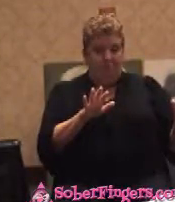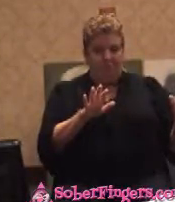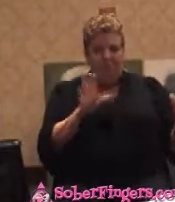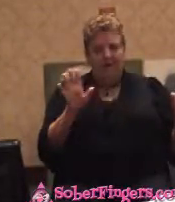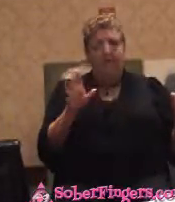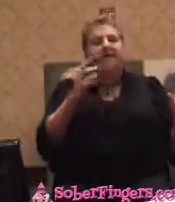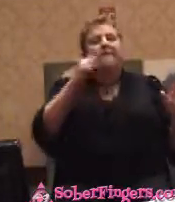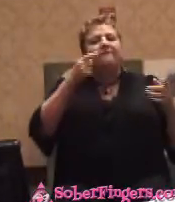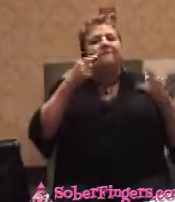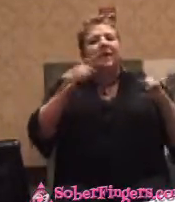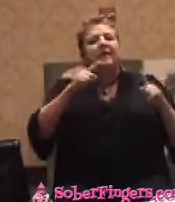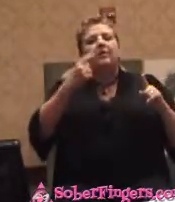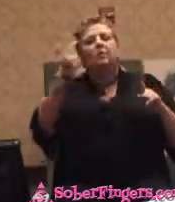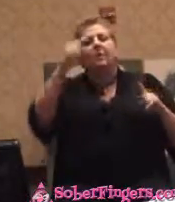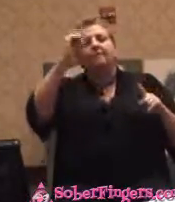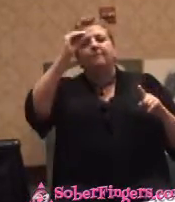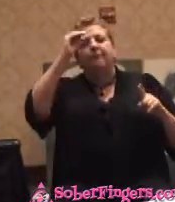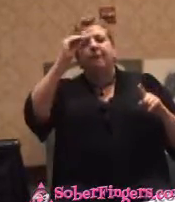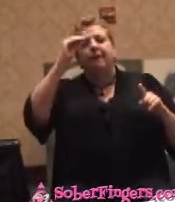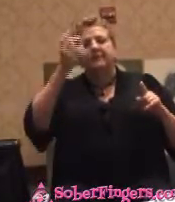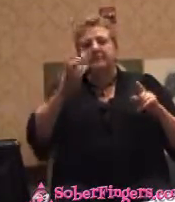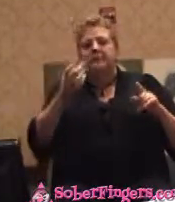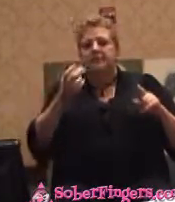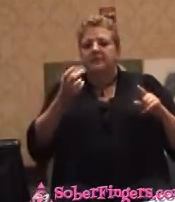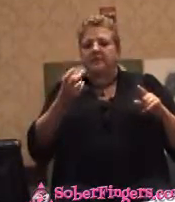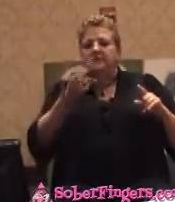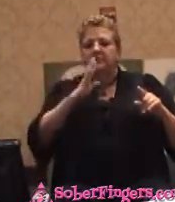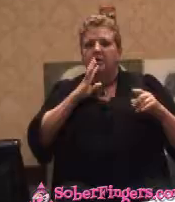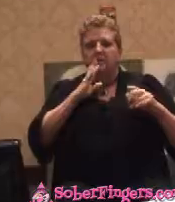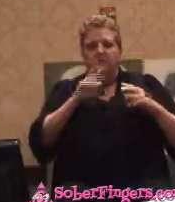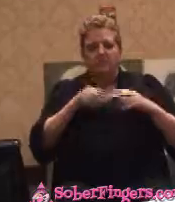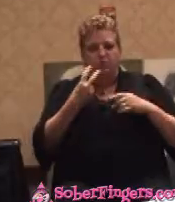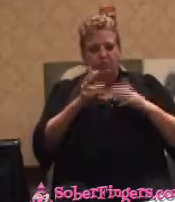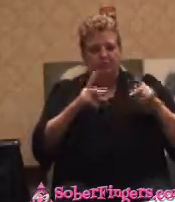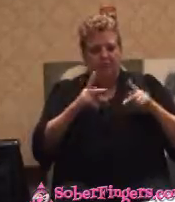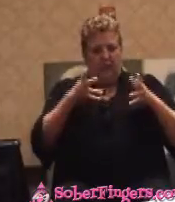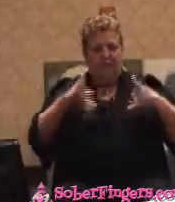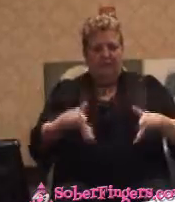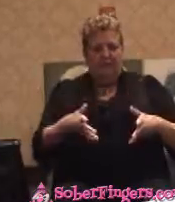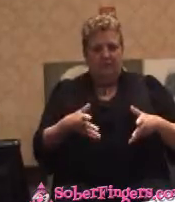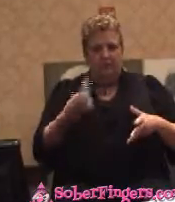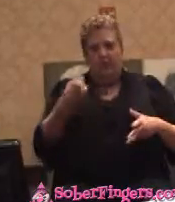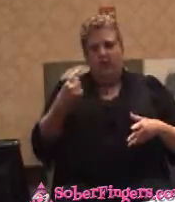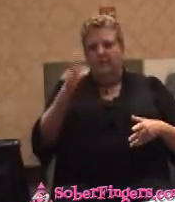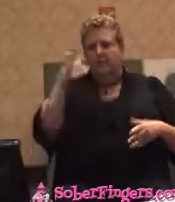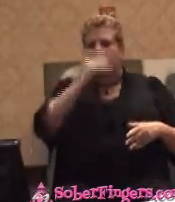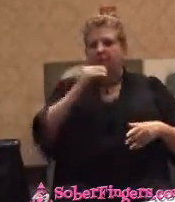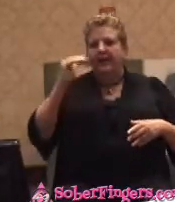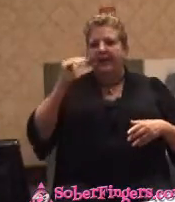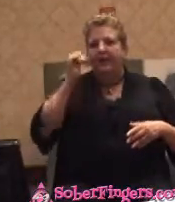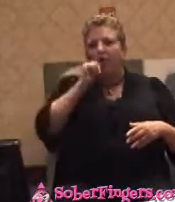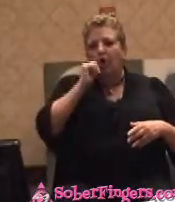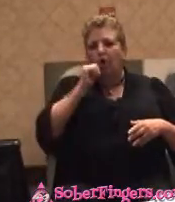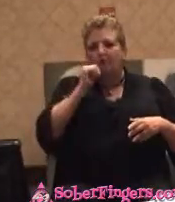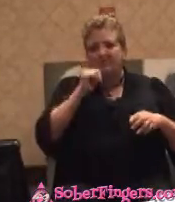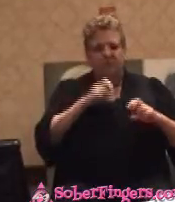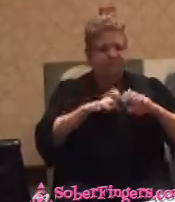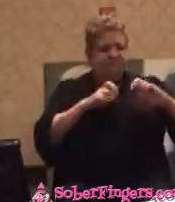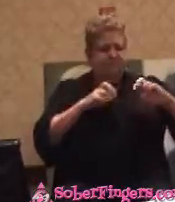Finally, an old boy got up and he got my attention. He was just two people down there. A pretty little girl sat next to me, which I figured